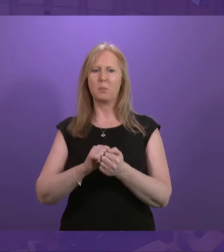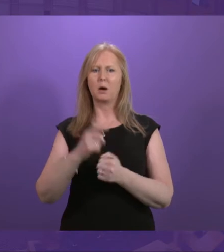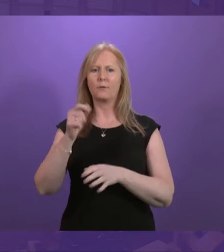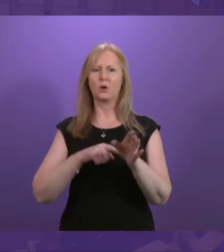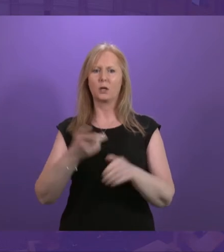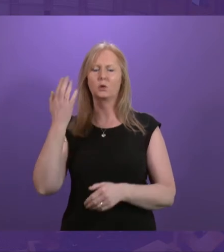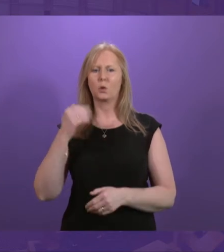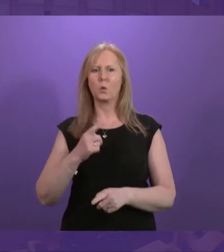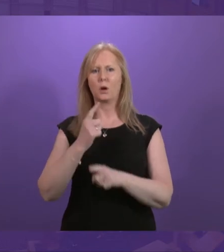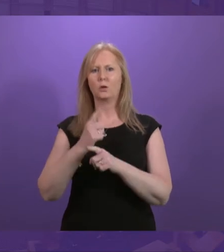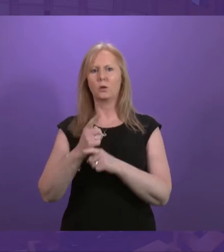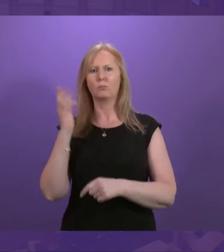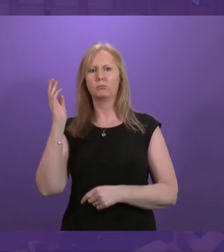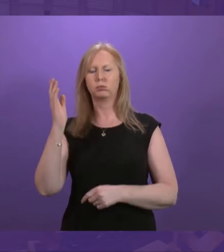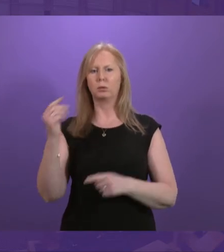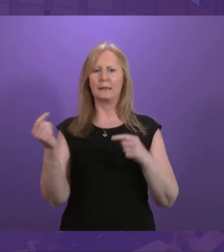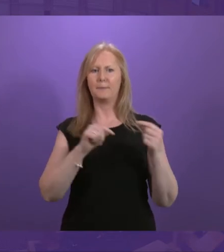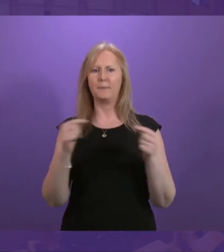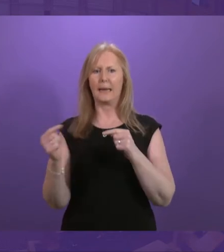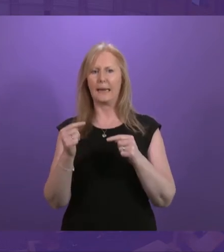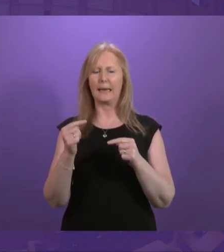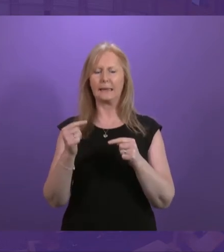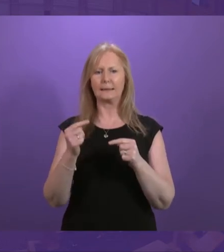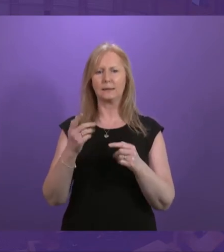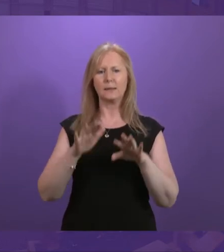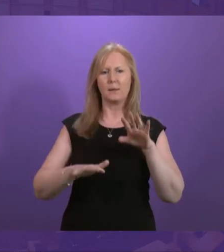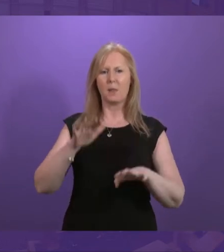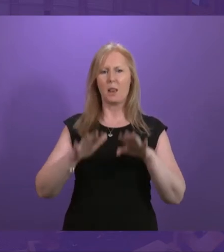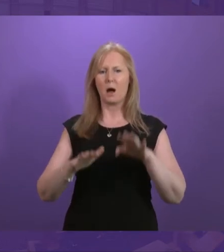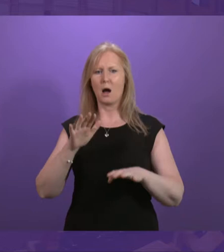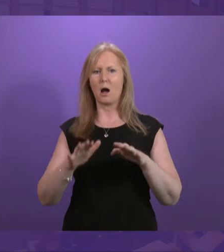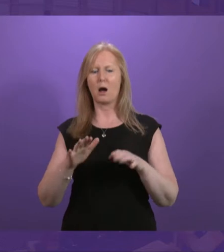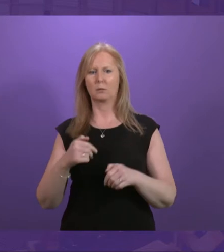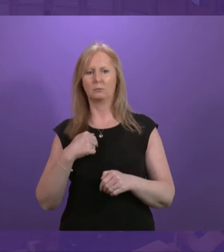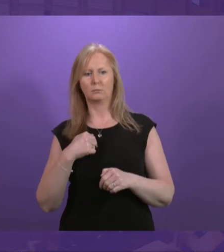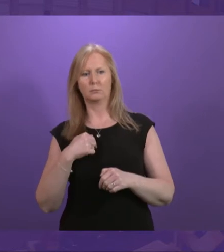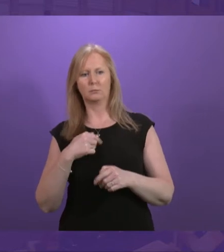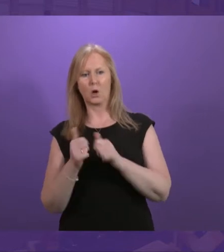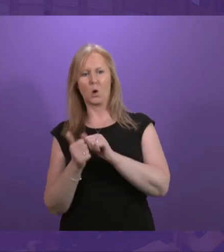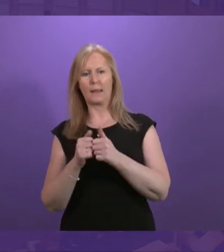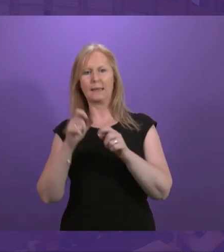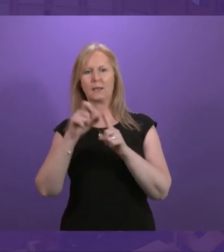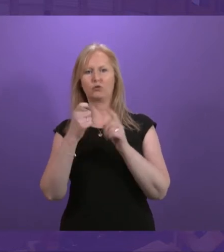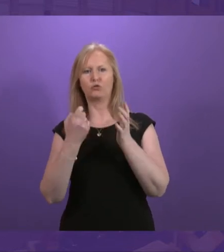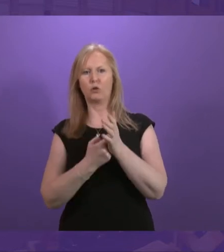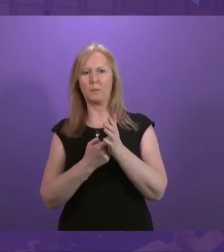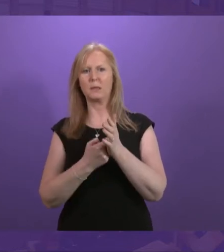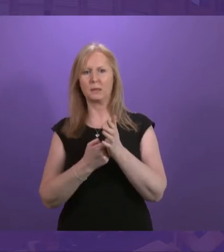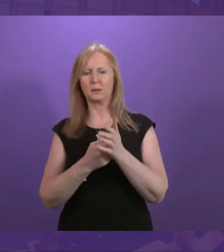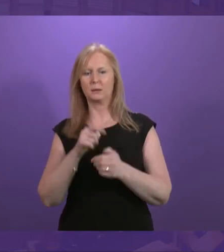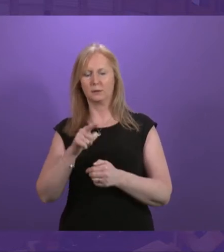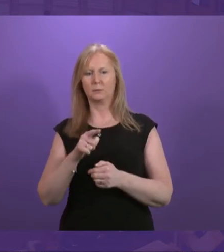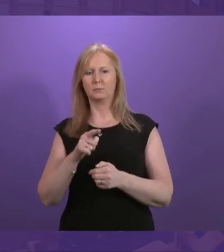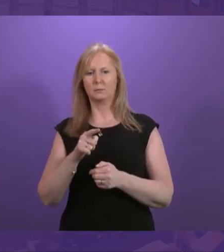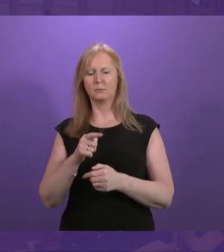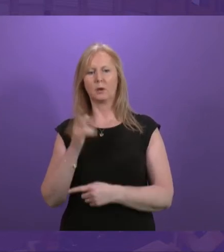on a similar marking of a similar occasion, my colleague Dennis Robertson, who used to sit just there, within one sentence of